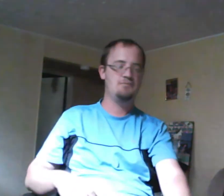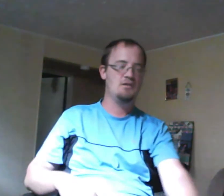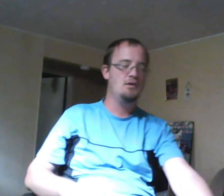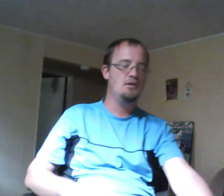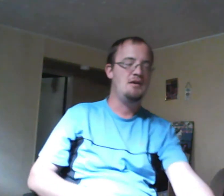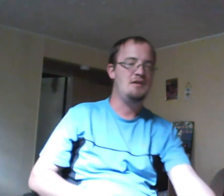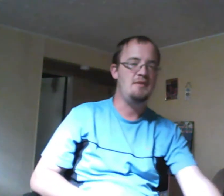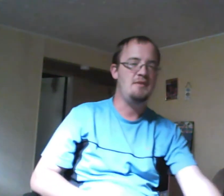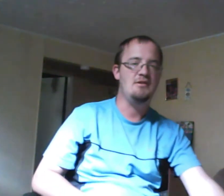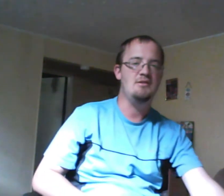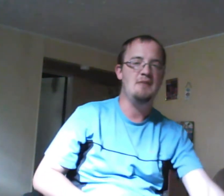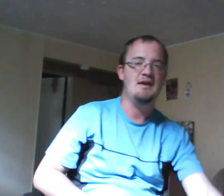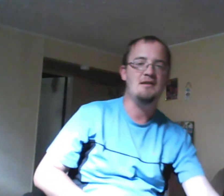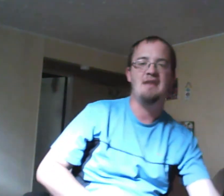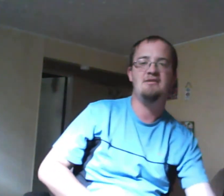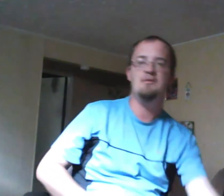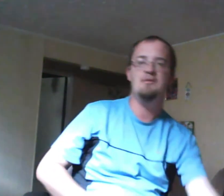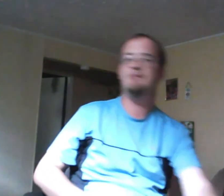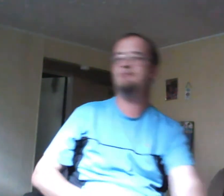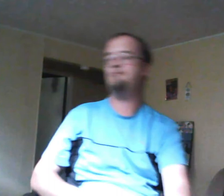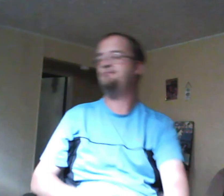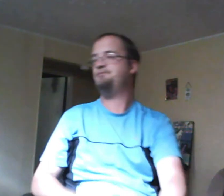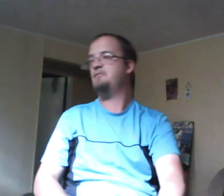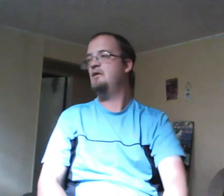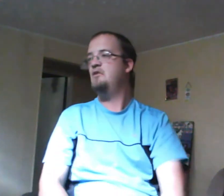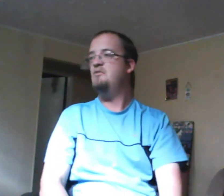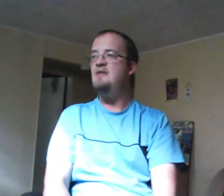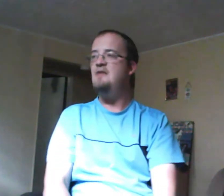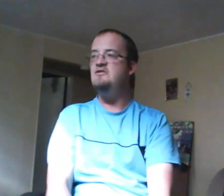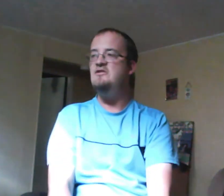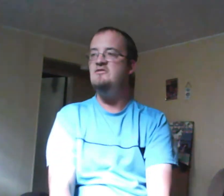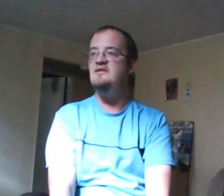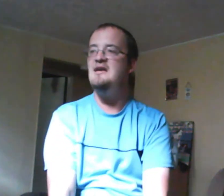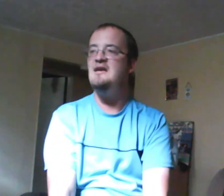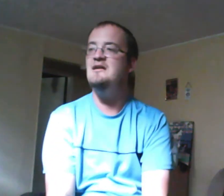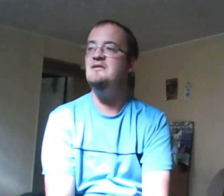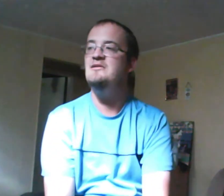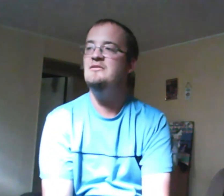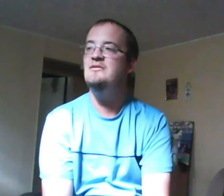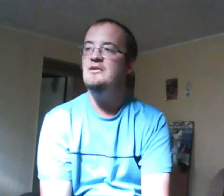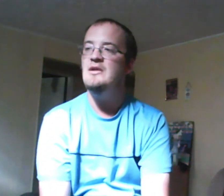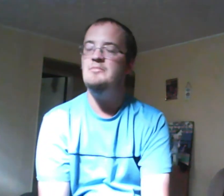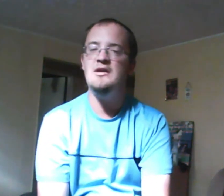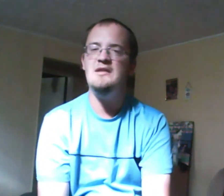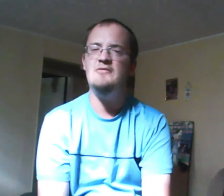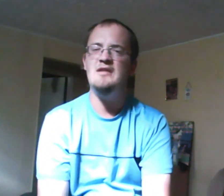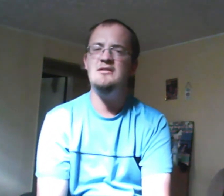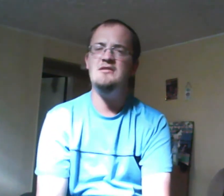it's basically the Maya class if you will so Maya was introduced in in part in what season 10 or 11